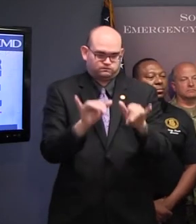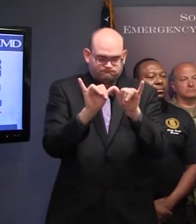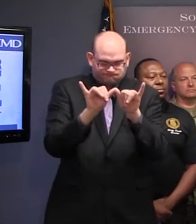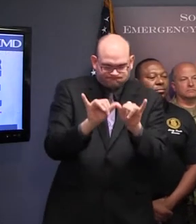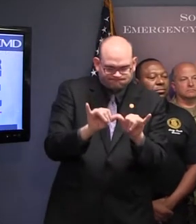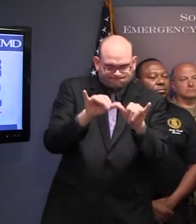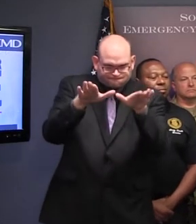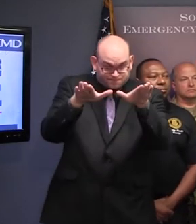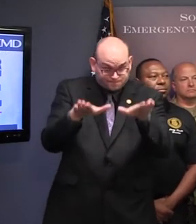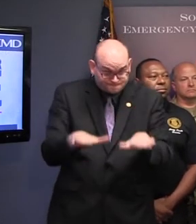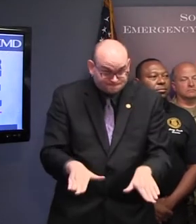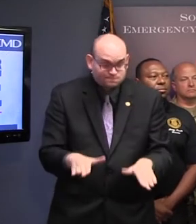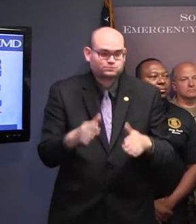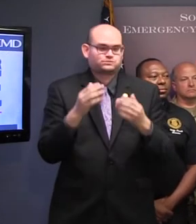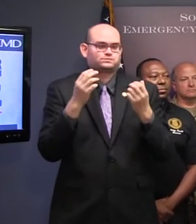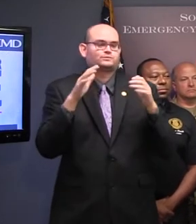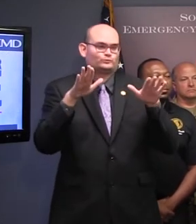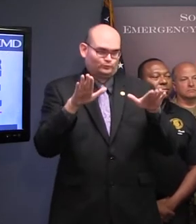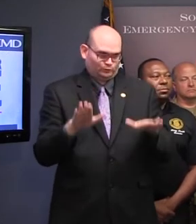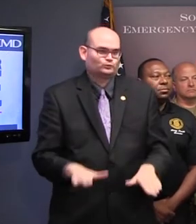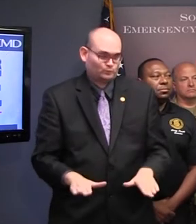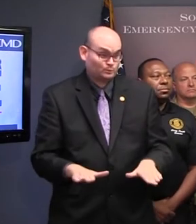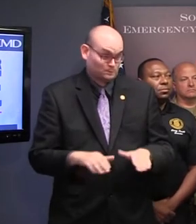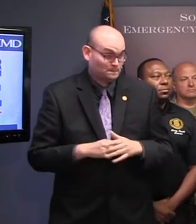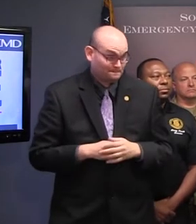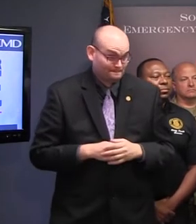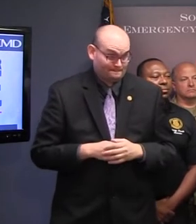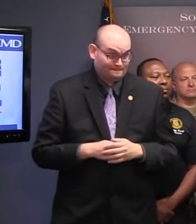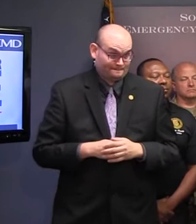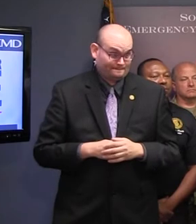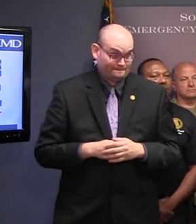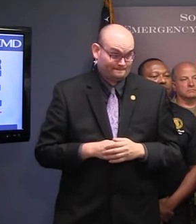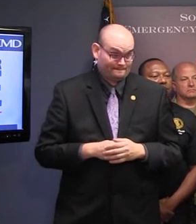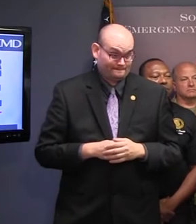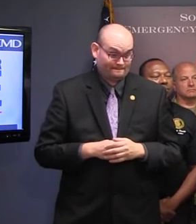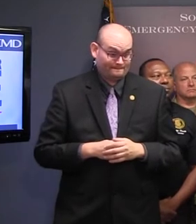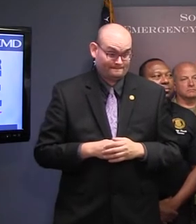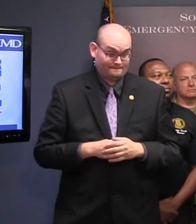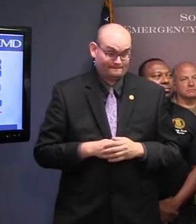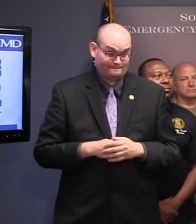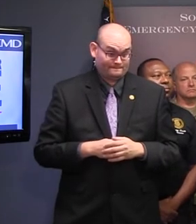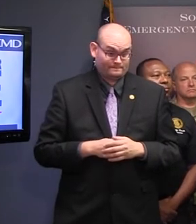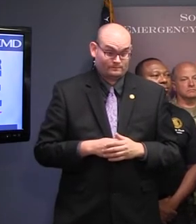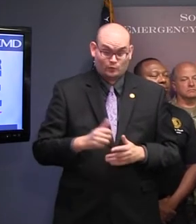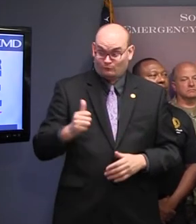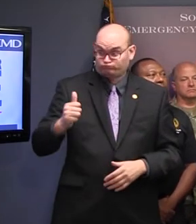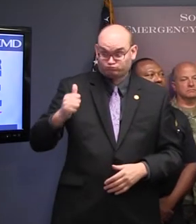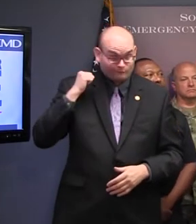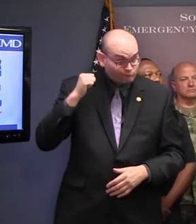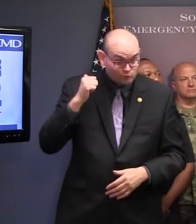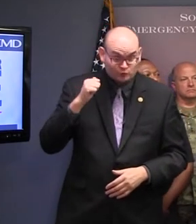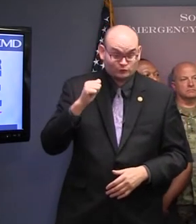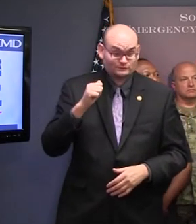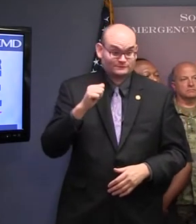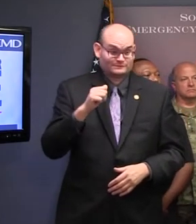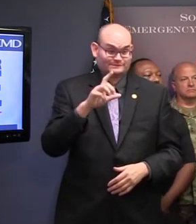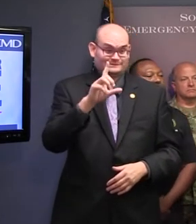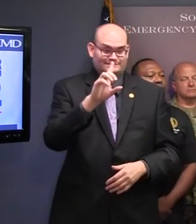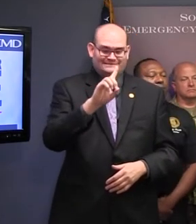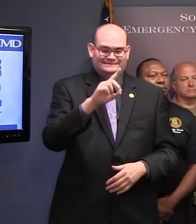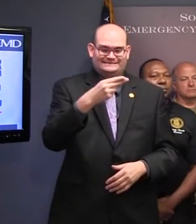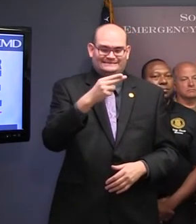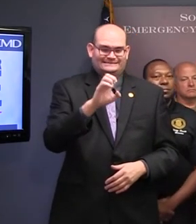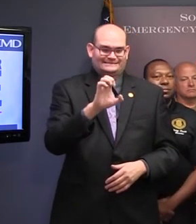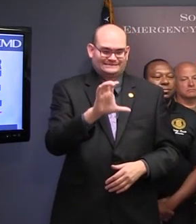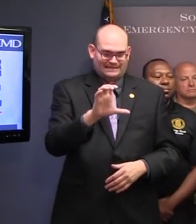And if that is not done, we have the authority for DHEC to go and help them do it and